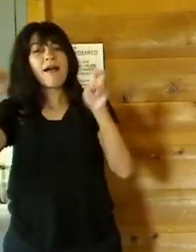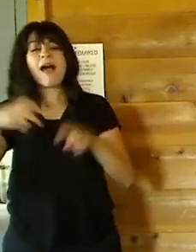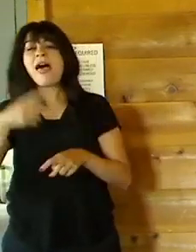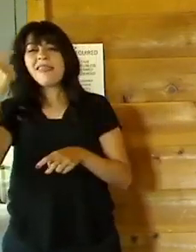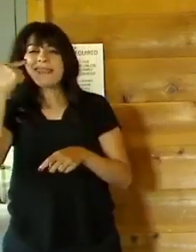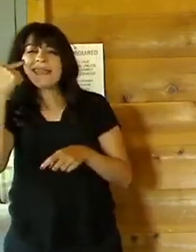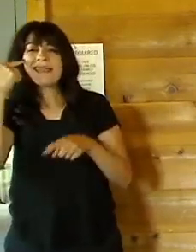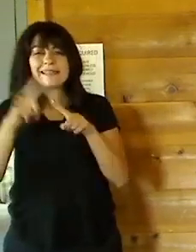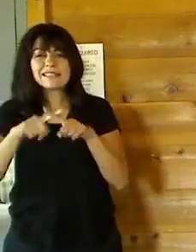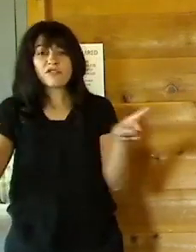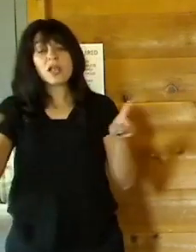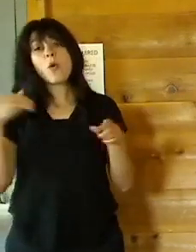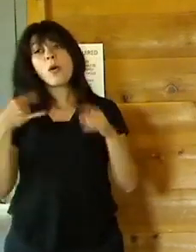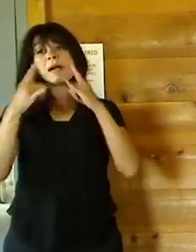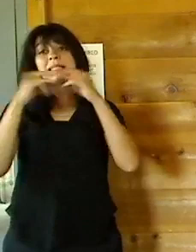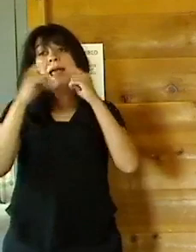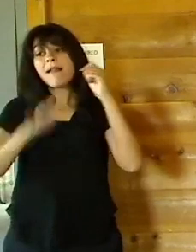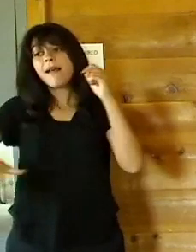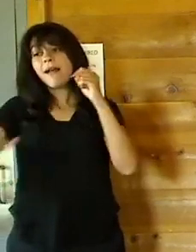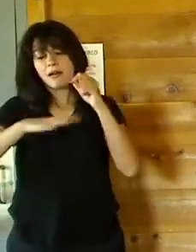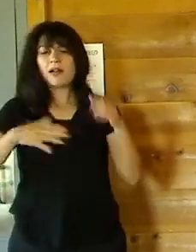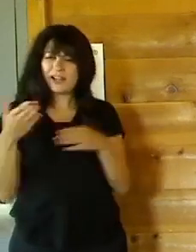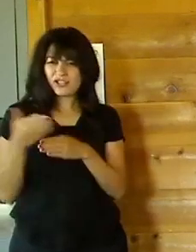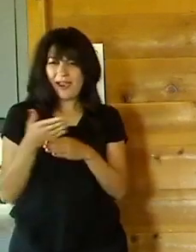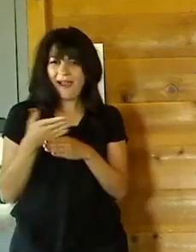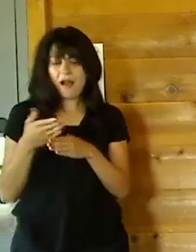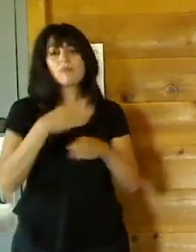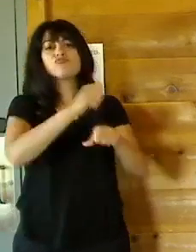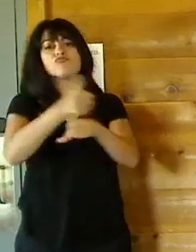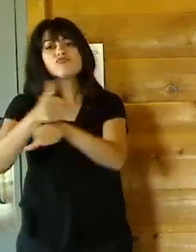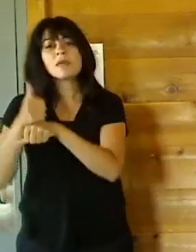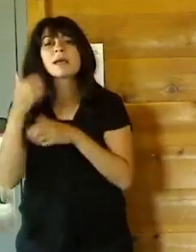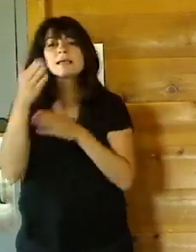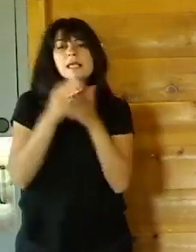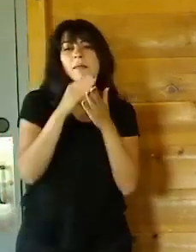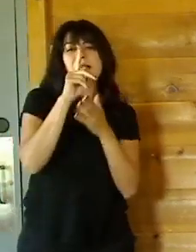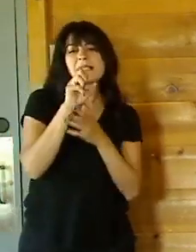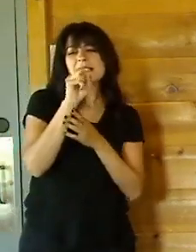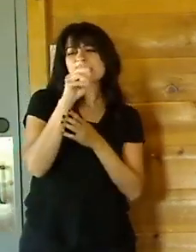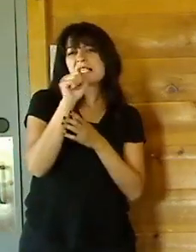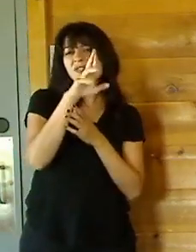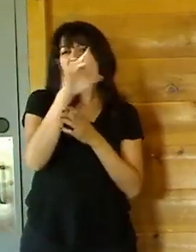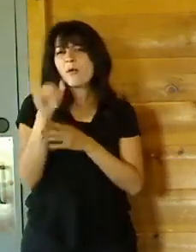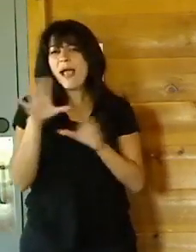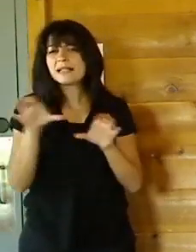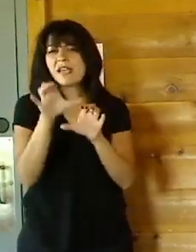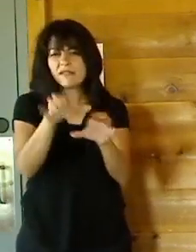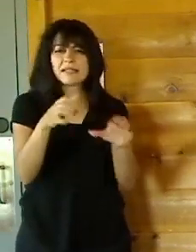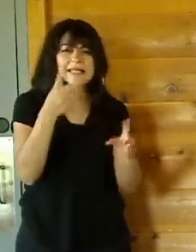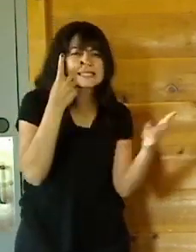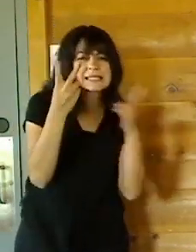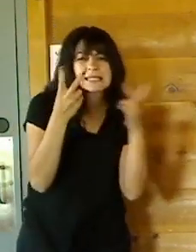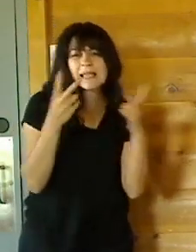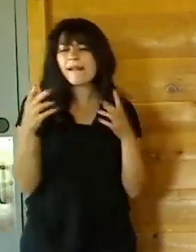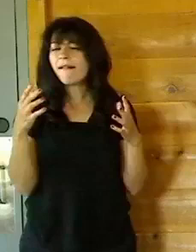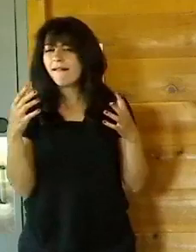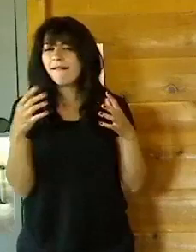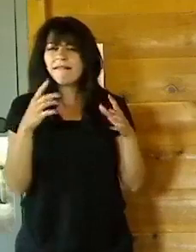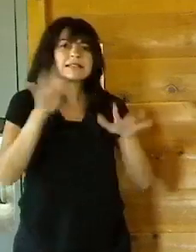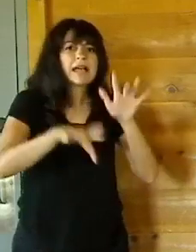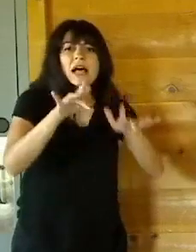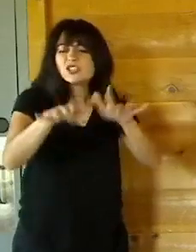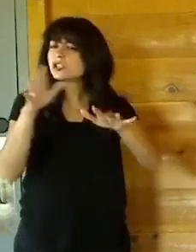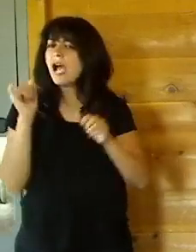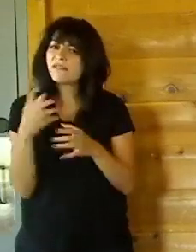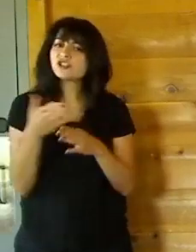tent space and setting up some sensory activities for the kids. And just sharing as much information as we can about